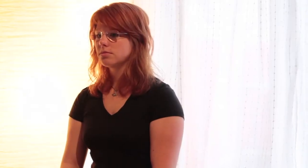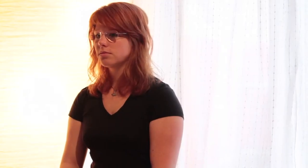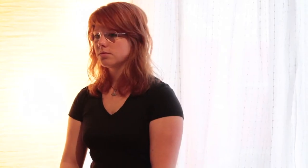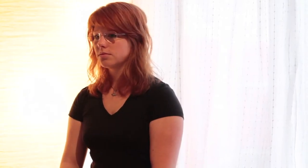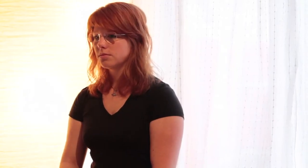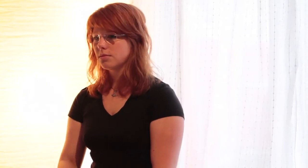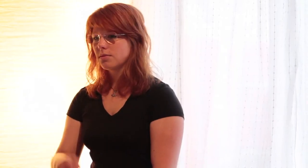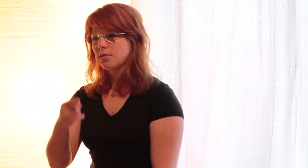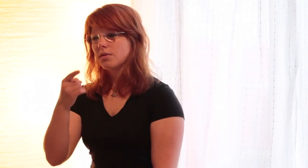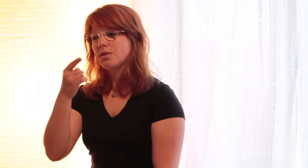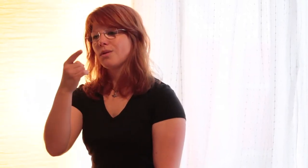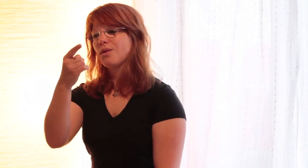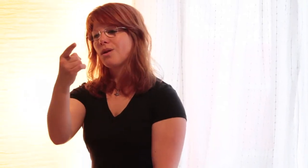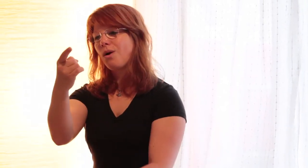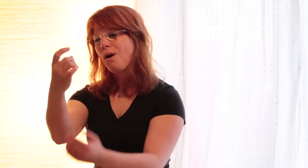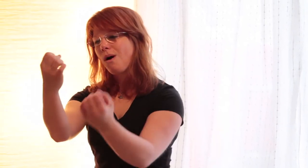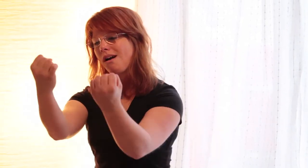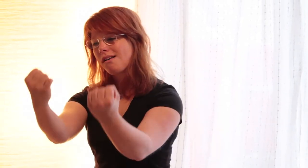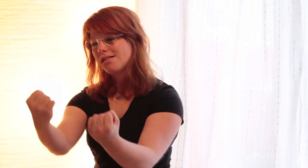You are the stain